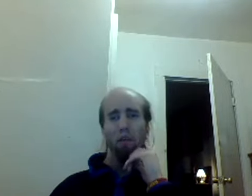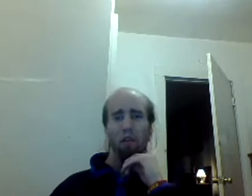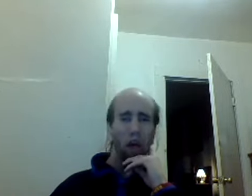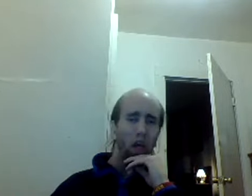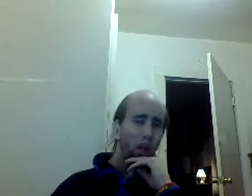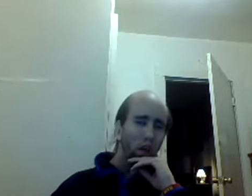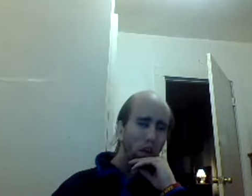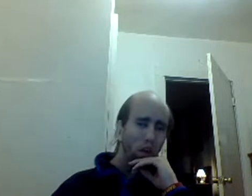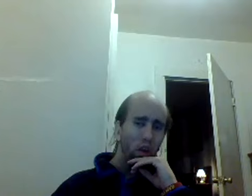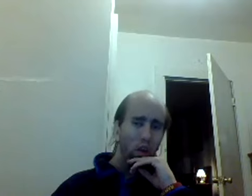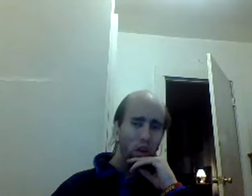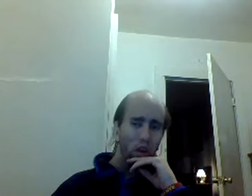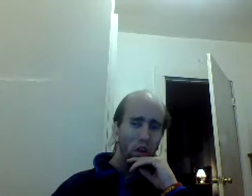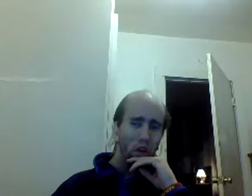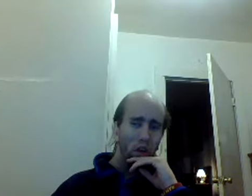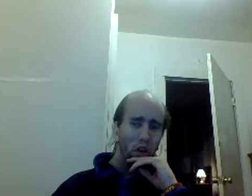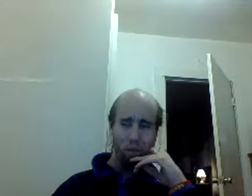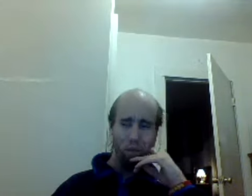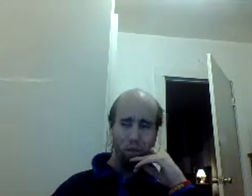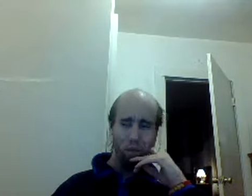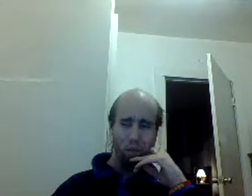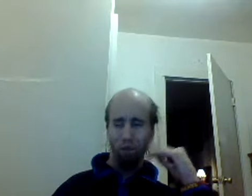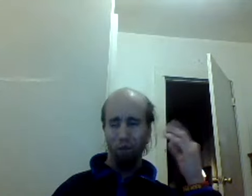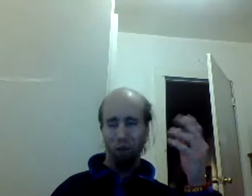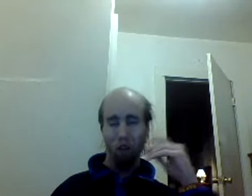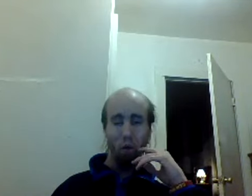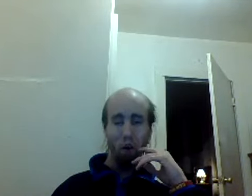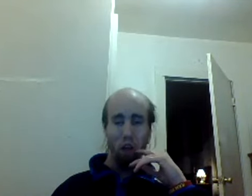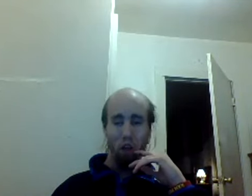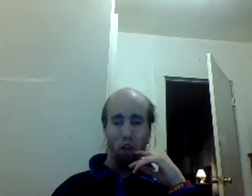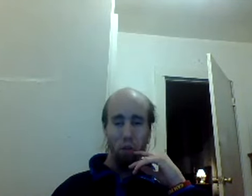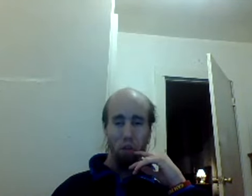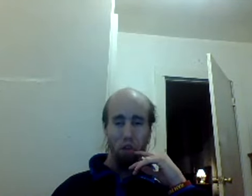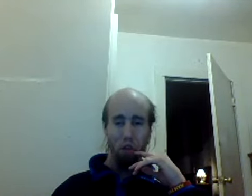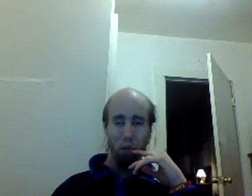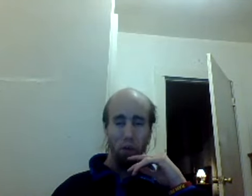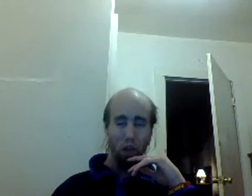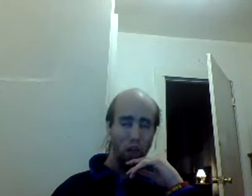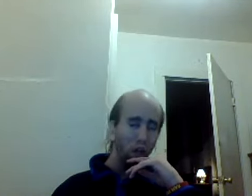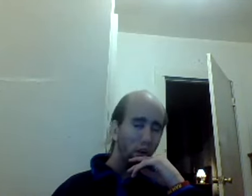lost sight of you know why you did music in the beginning